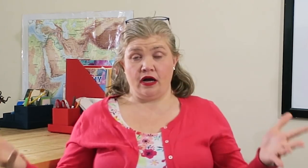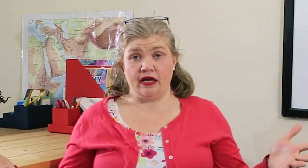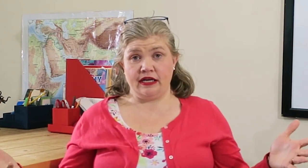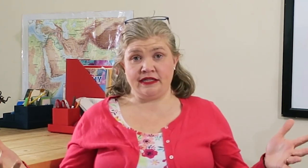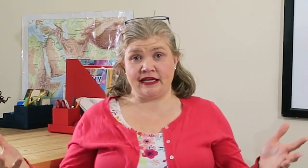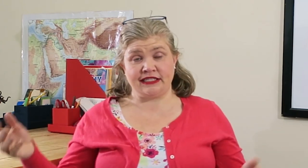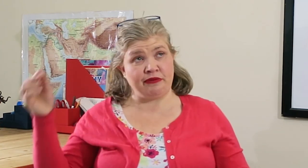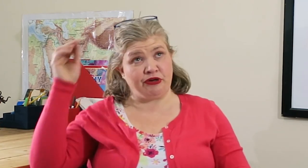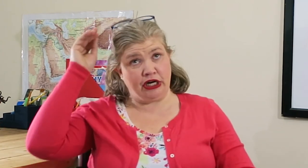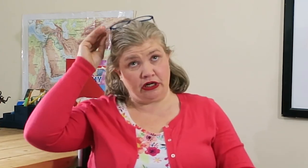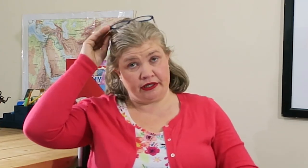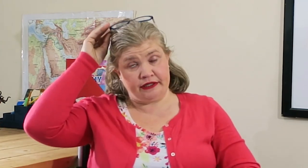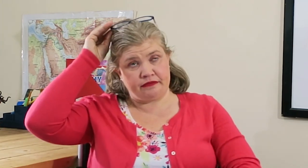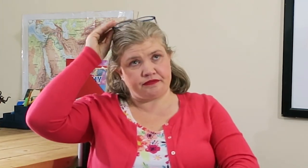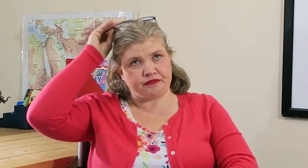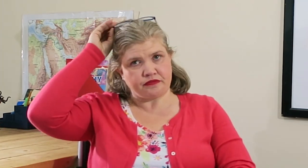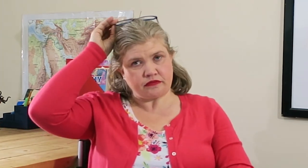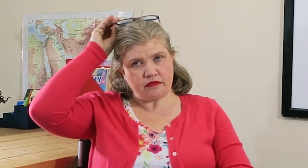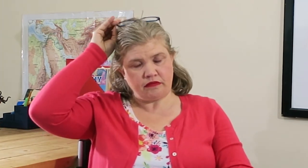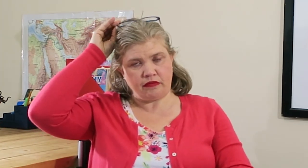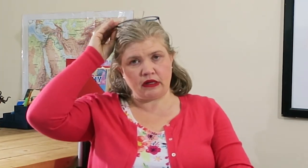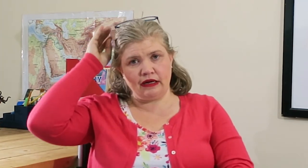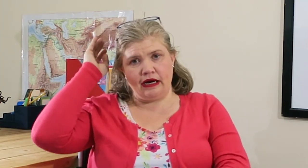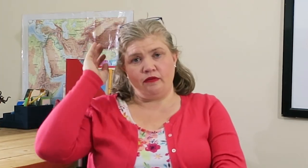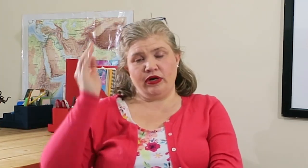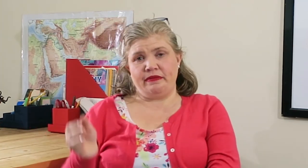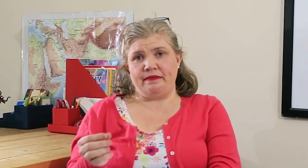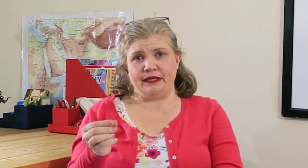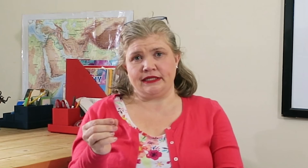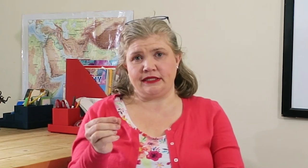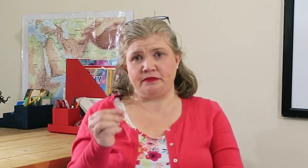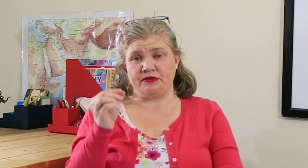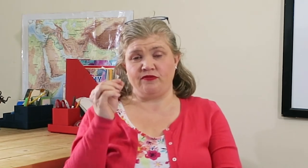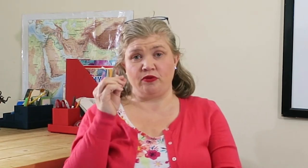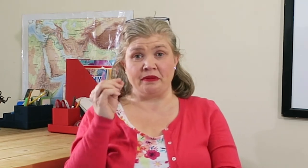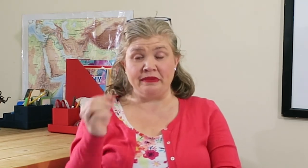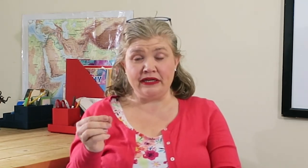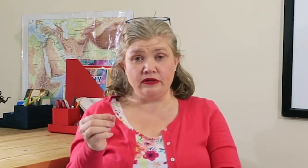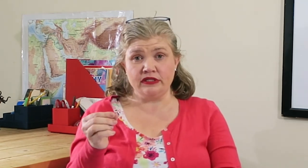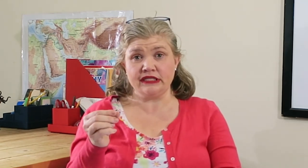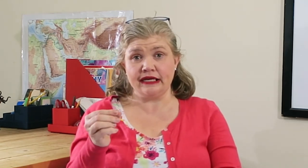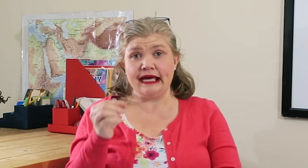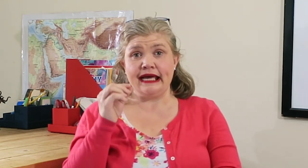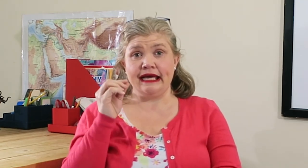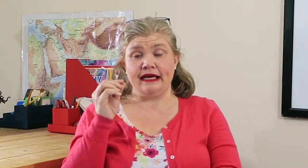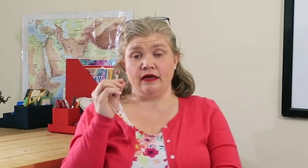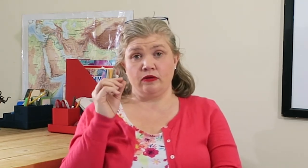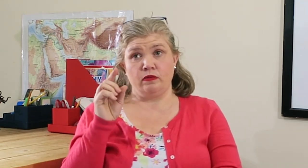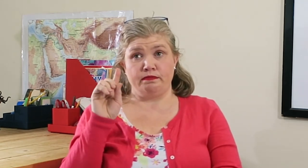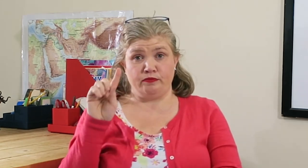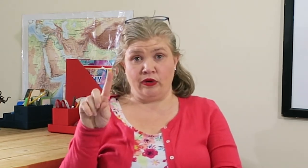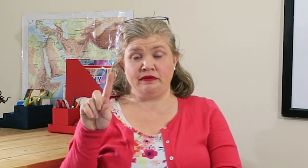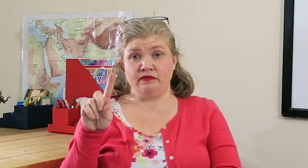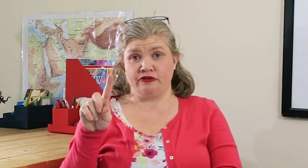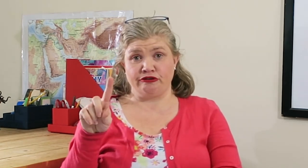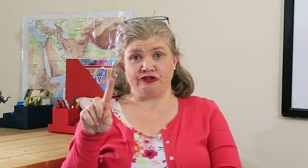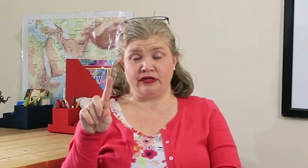In that same regard, one of my biggest tips for meals, one, grocery